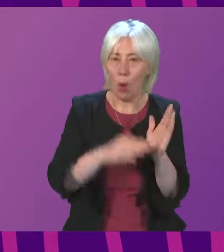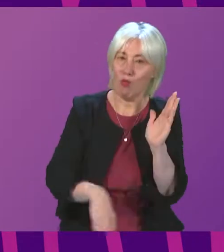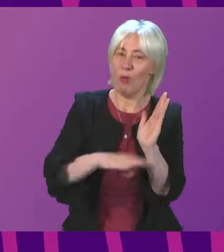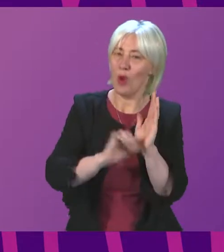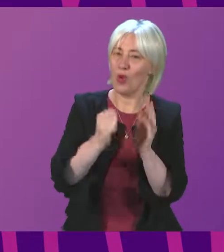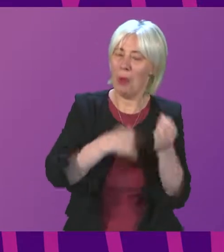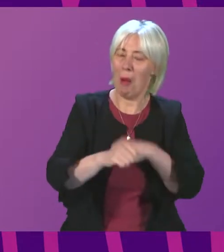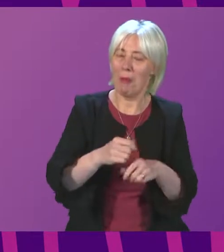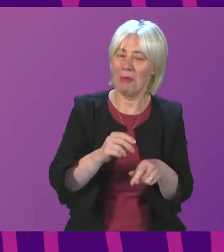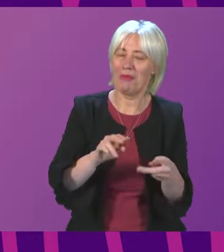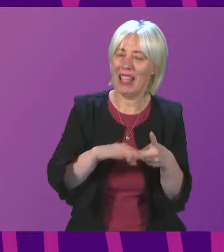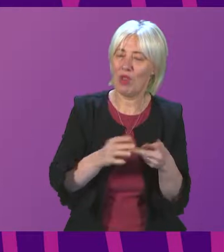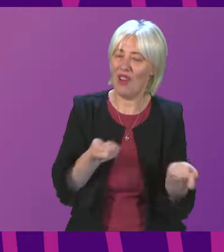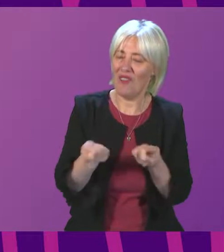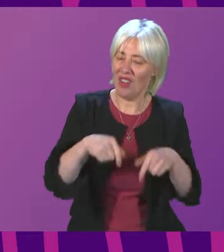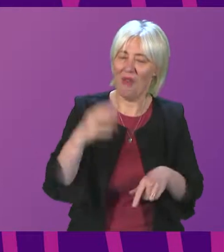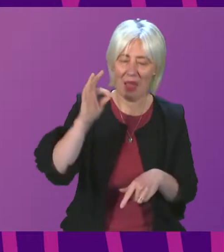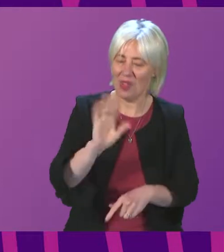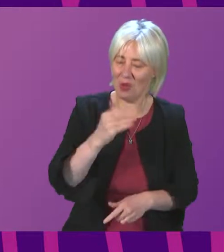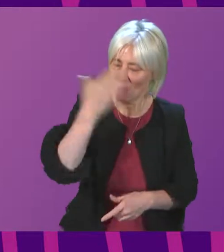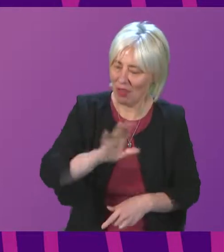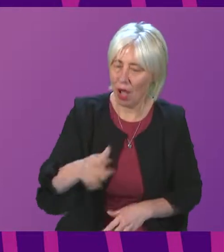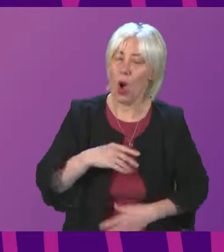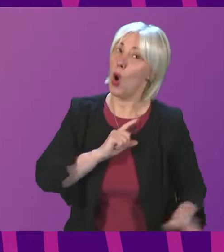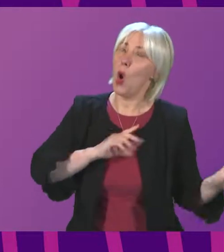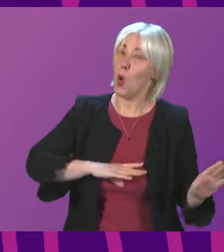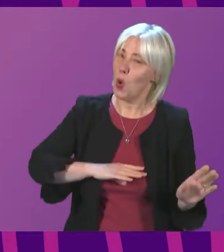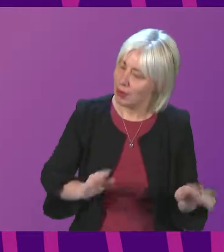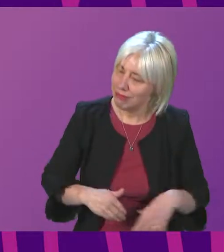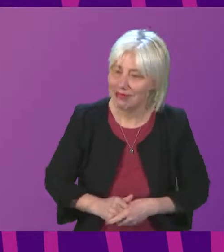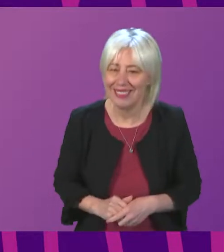Alexander Stewart. Well, thank goodness for that.